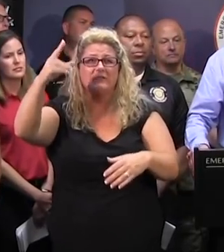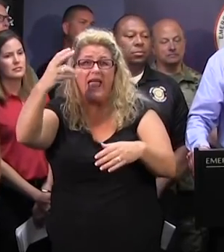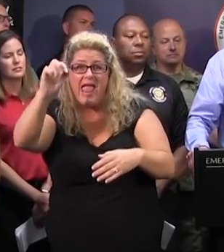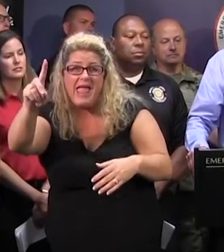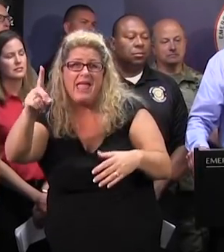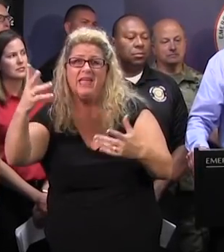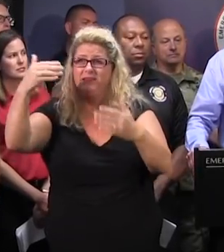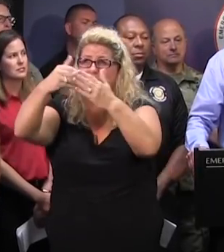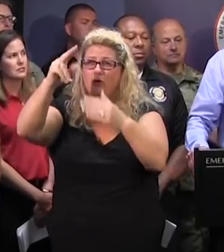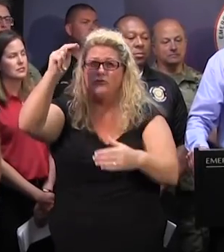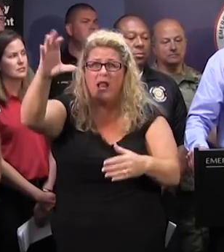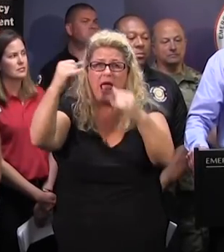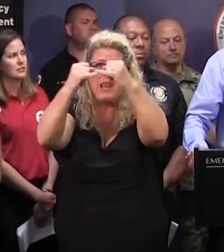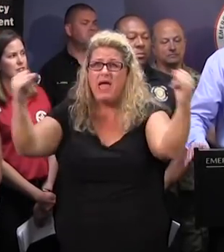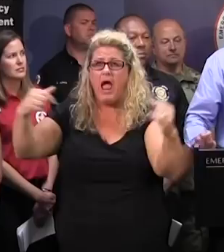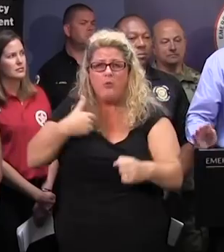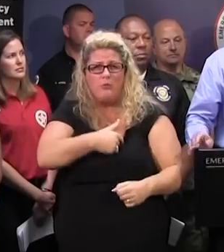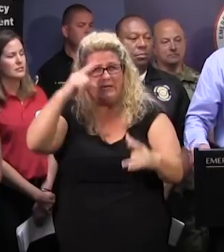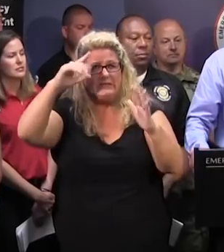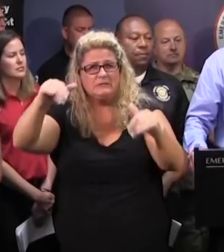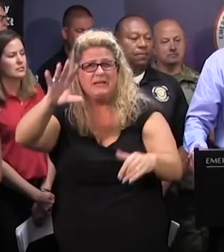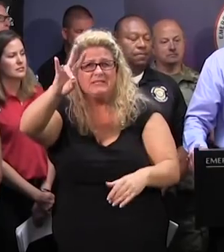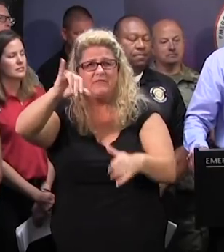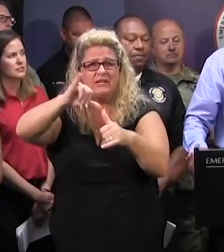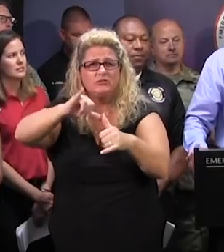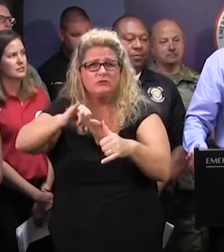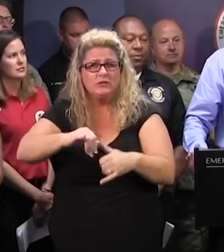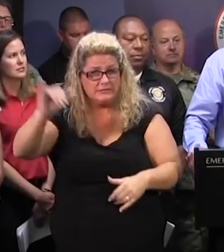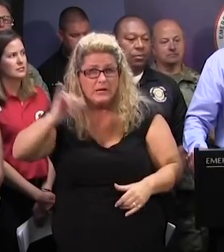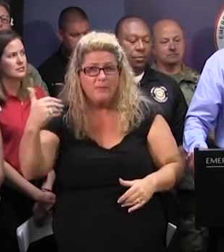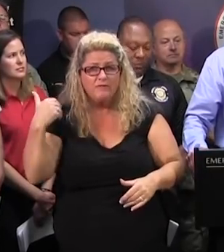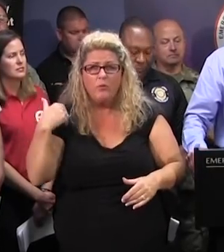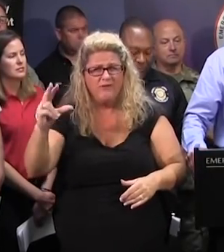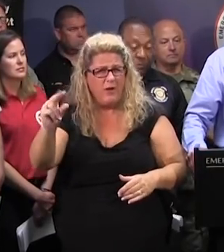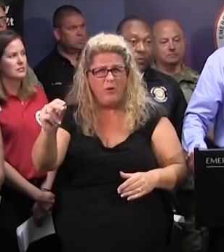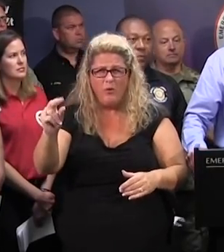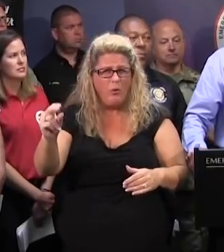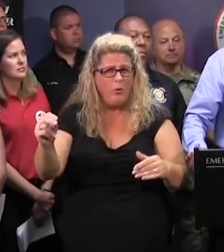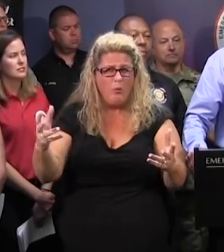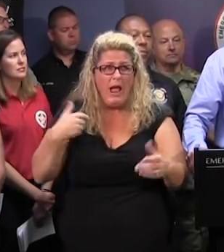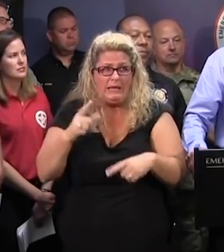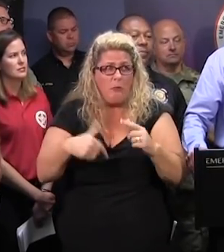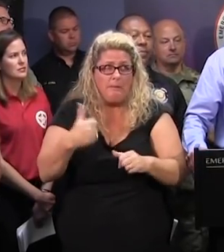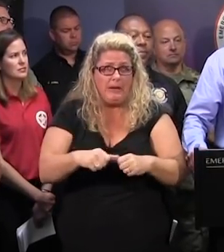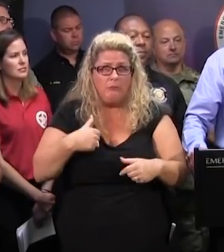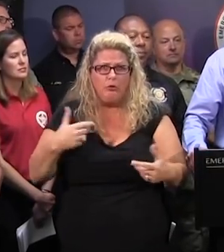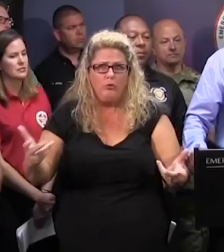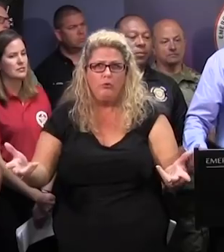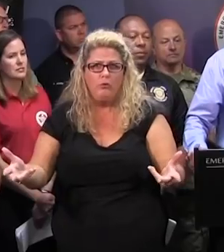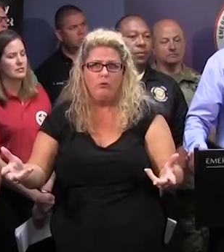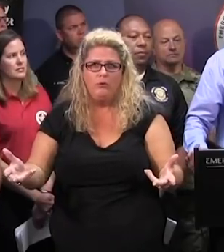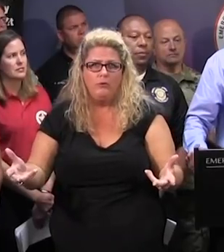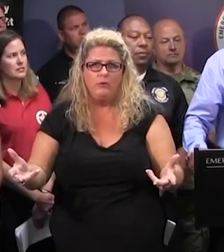there, around the North Carolina line there. I don't know that we've had anything like that in anyone's memory. And that could even